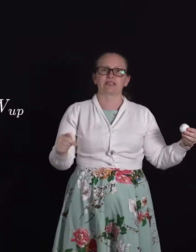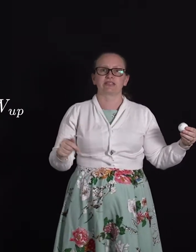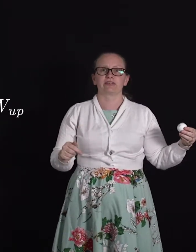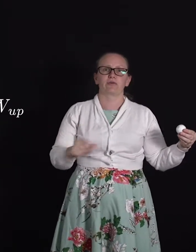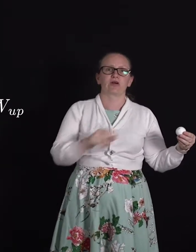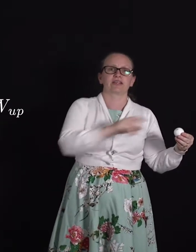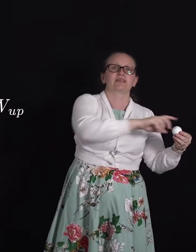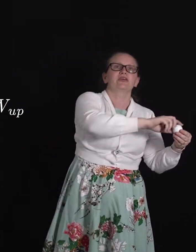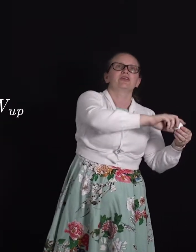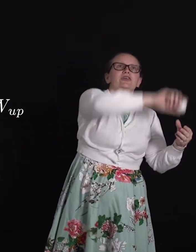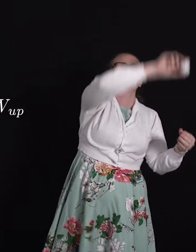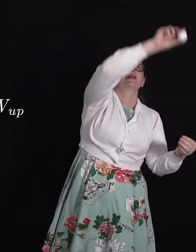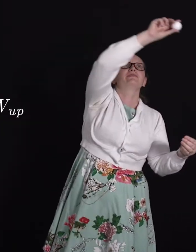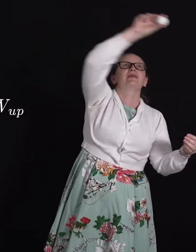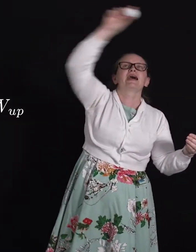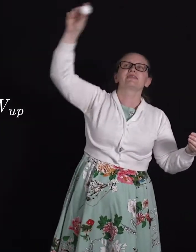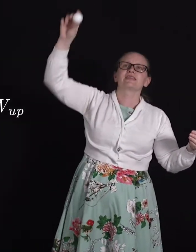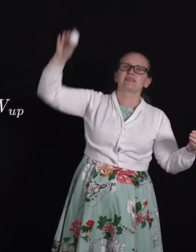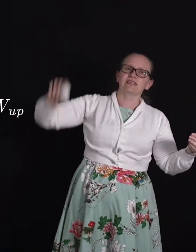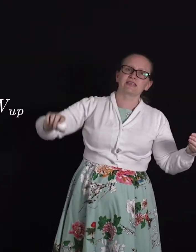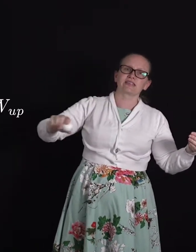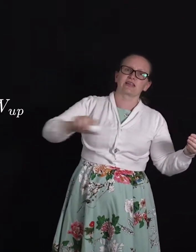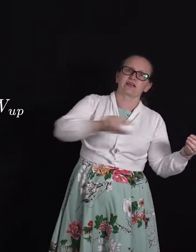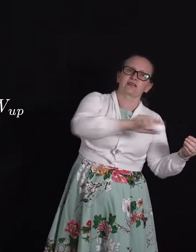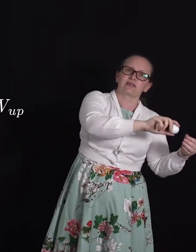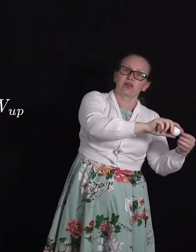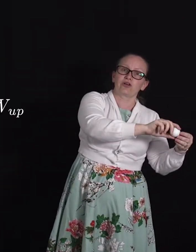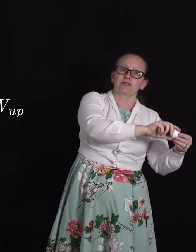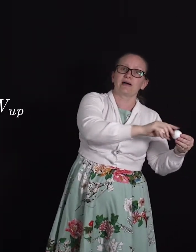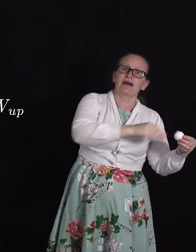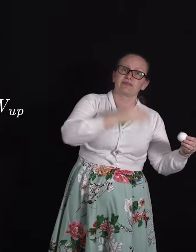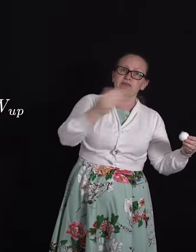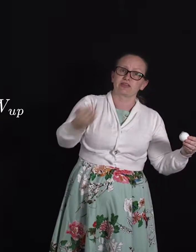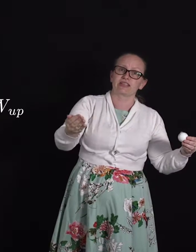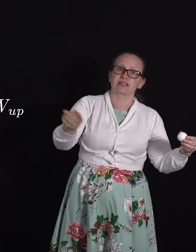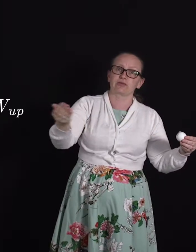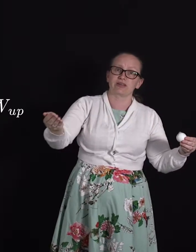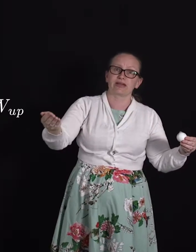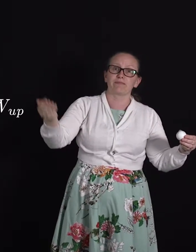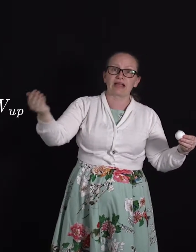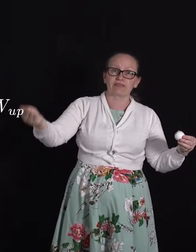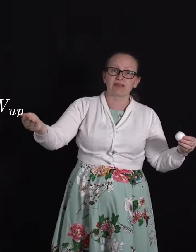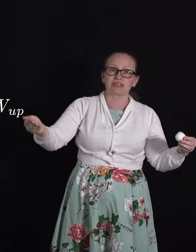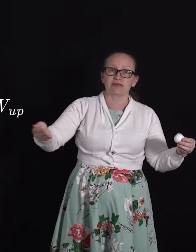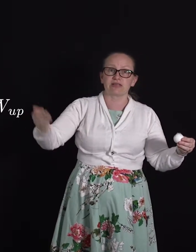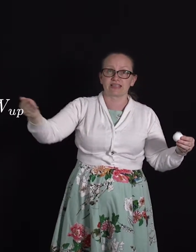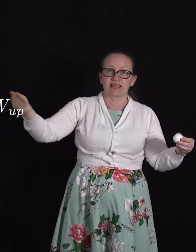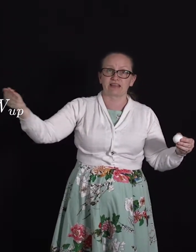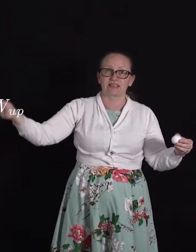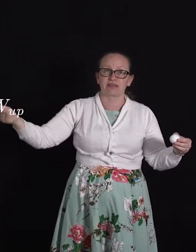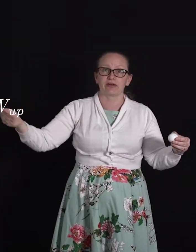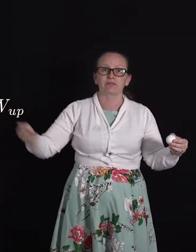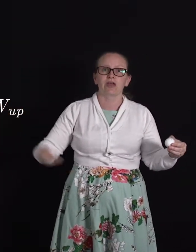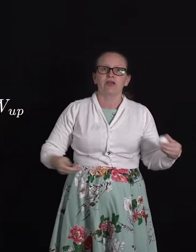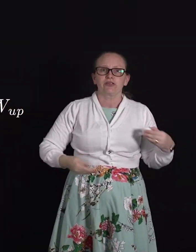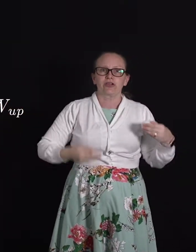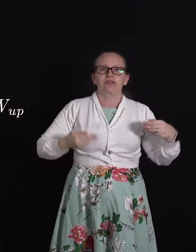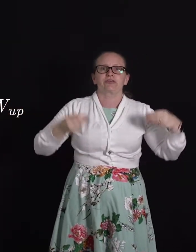is zero work done. So around this closed path if we consider the work done by gravity once again at zero. So the